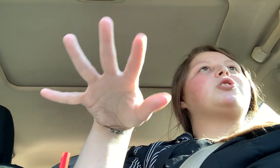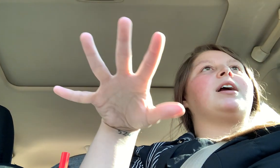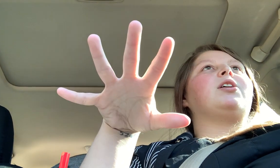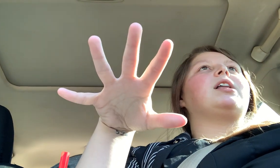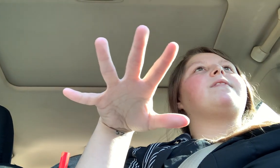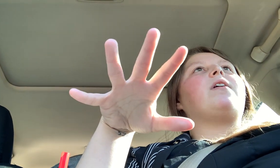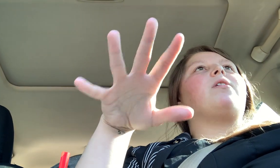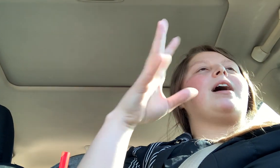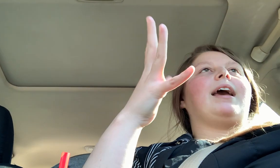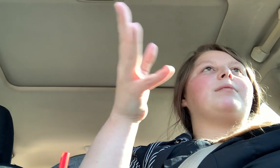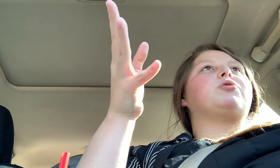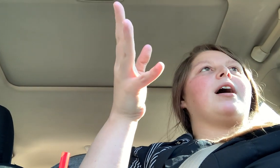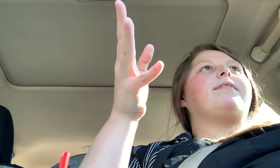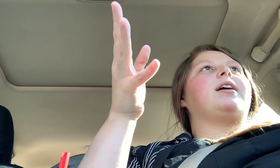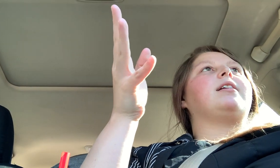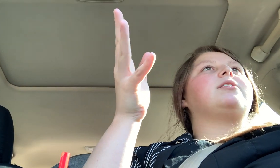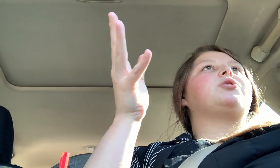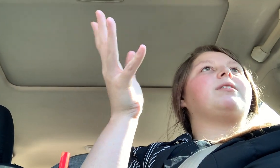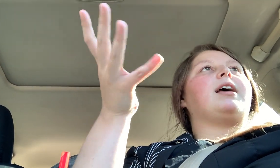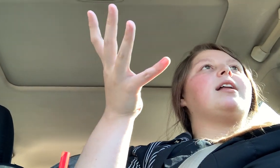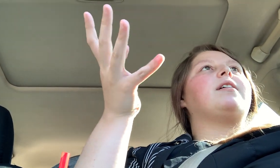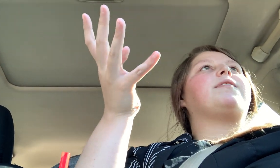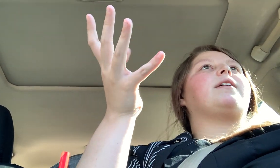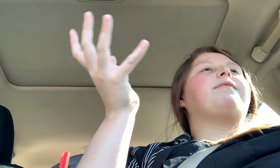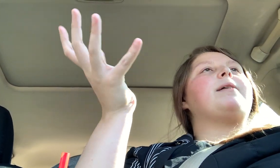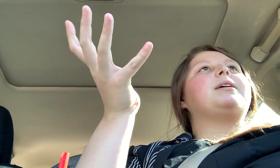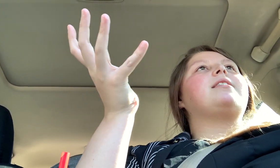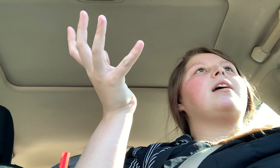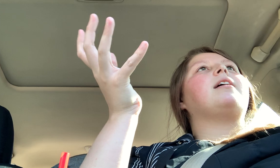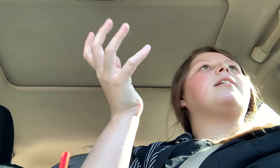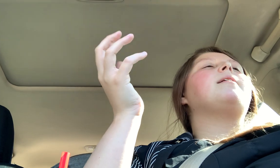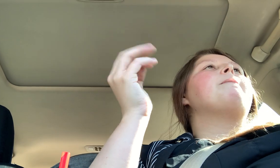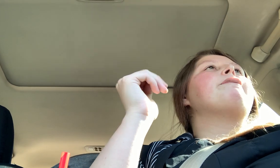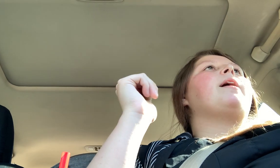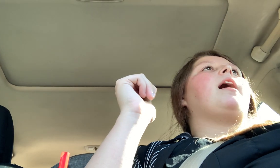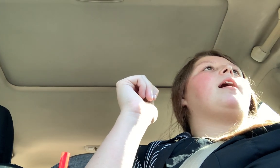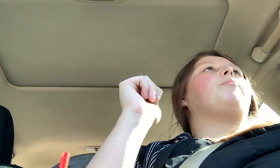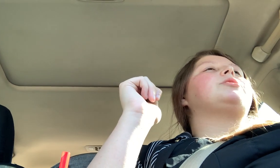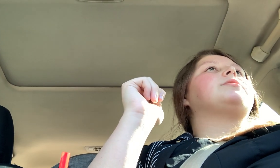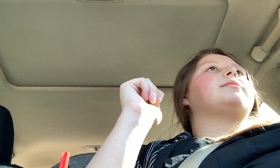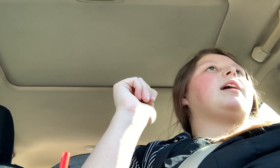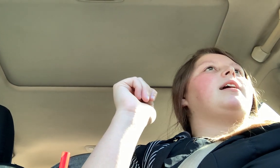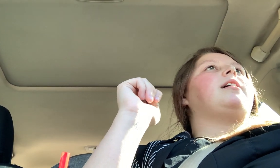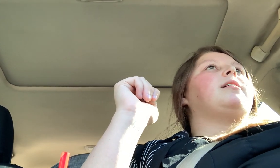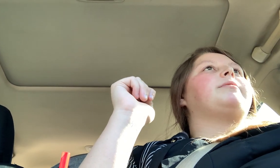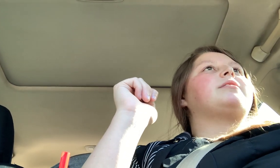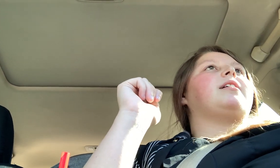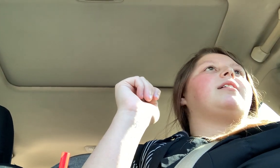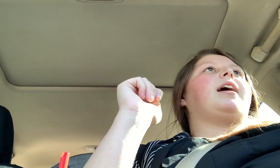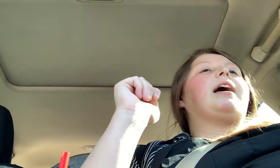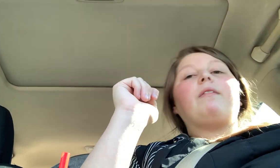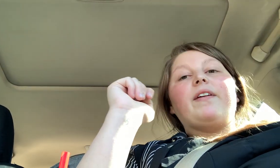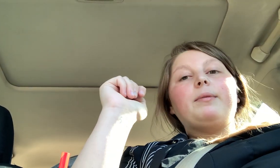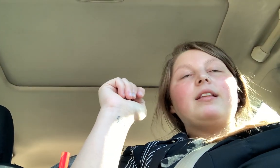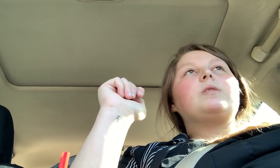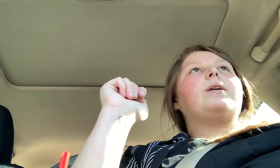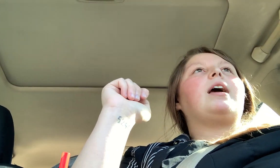trying to look at the phone. I am driving to Atlanta for a family thing, um, which was exciting. I'm excited to hang out with family this weekend.